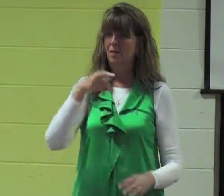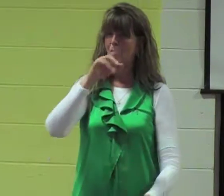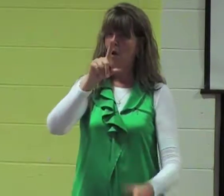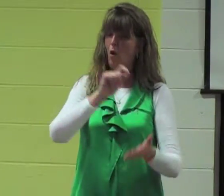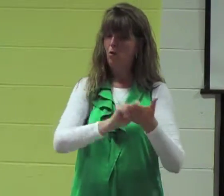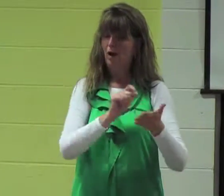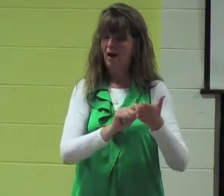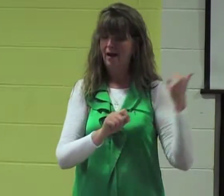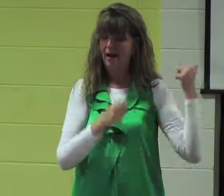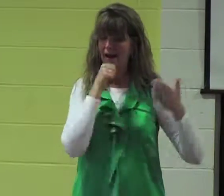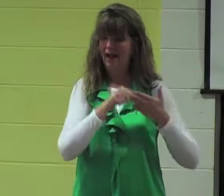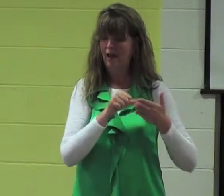Interestingly,